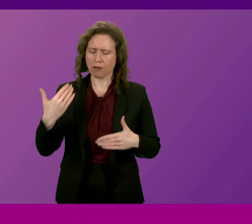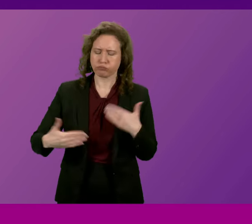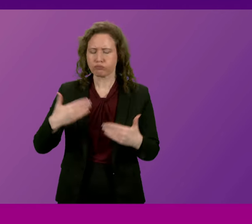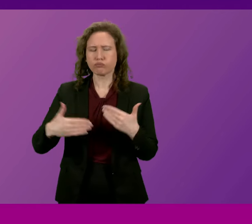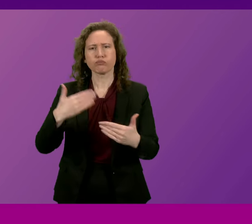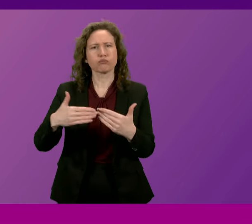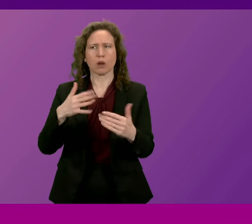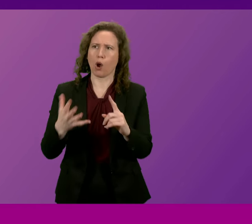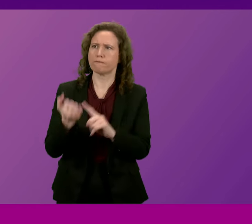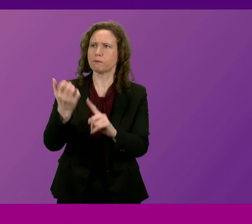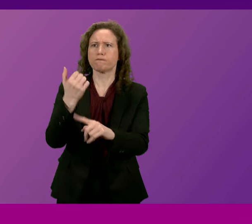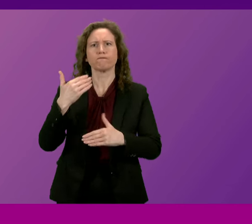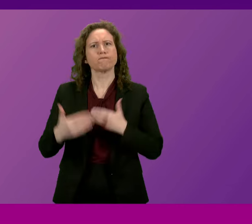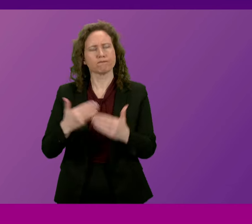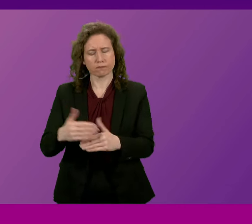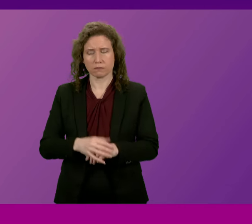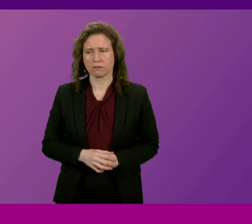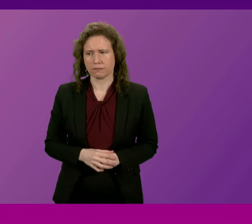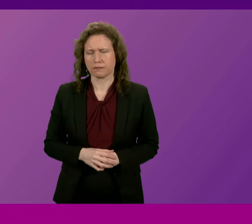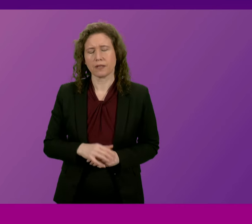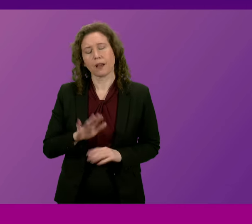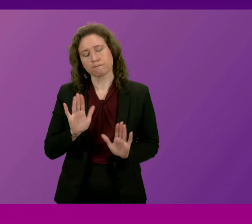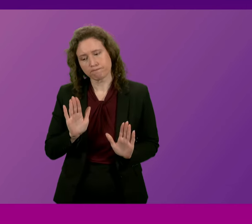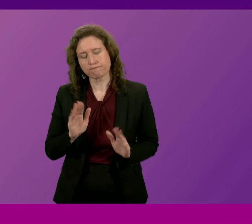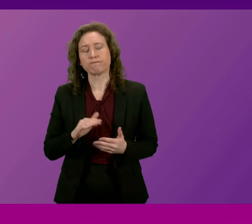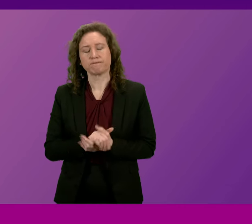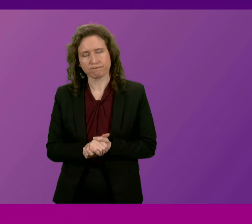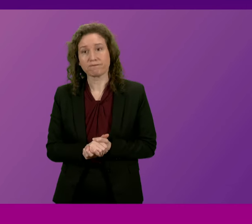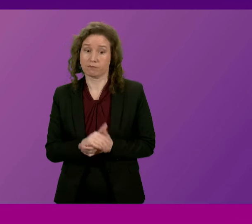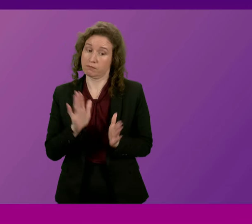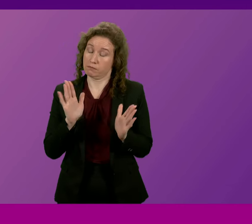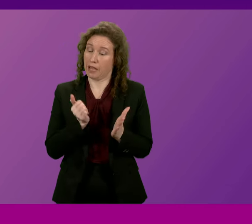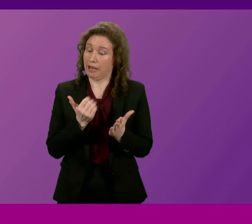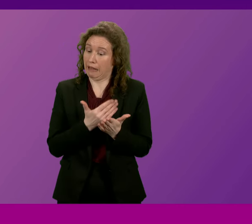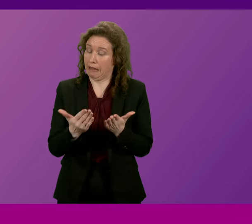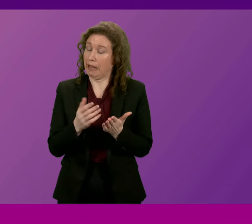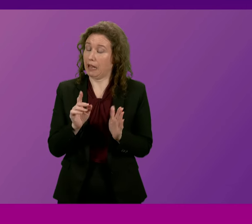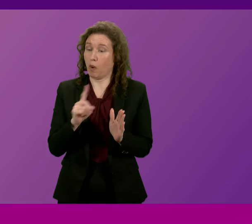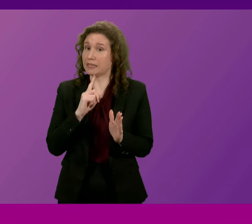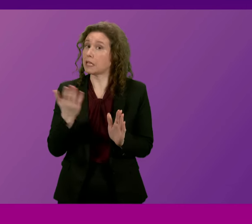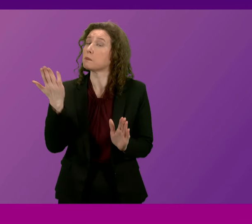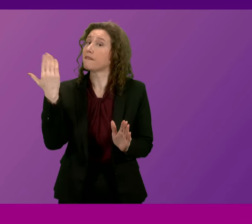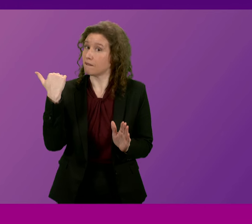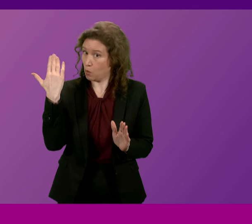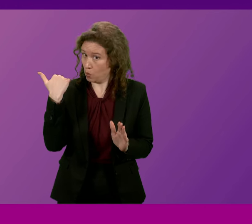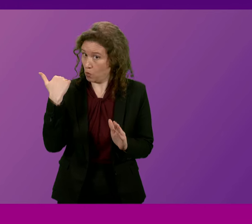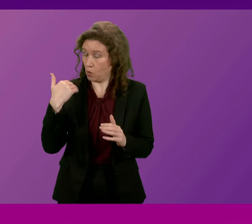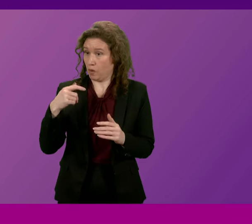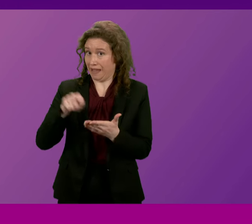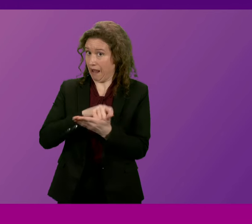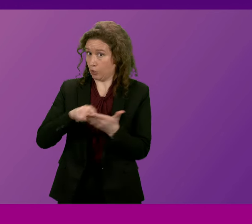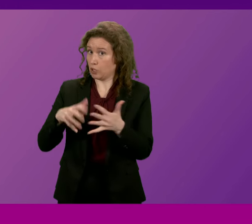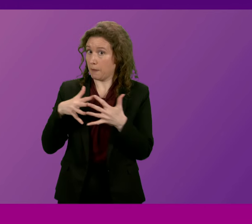those objectives. So whilst there are very clearly, because of what I said before the presidential